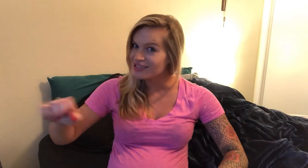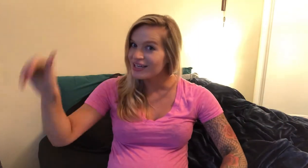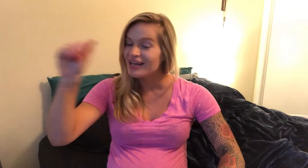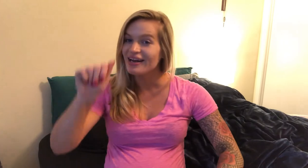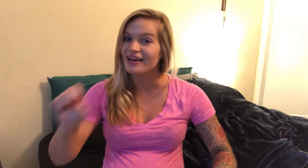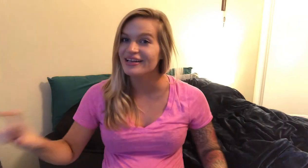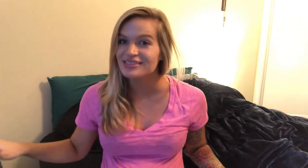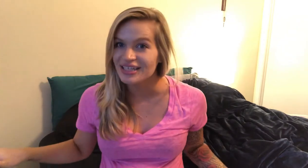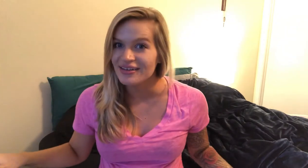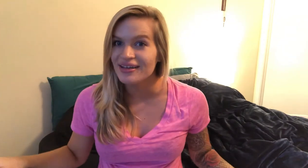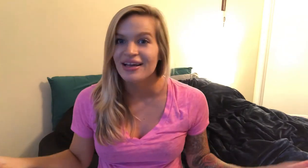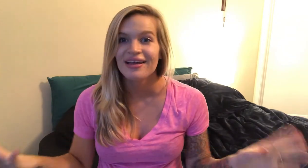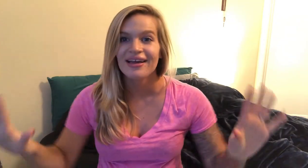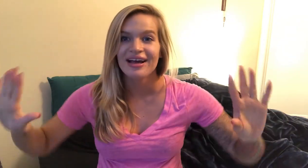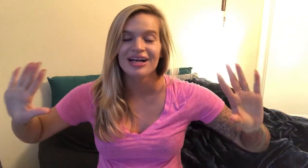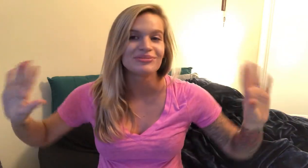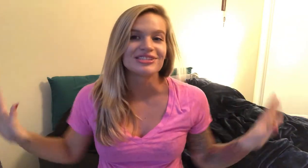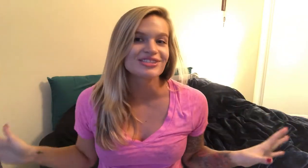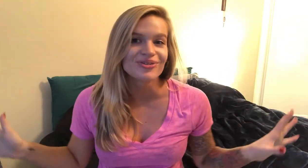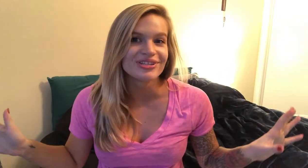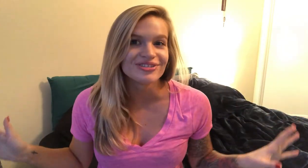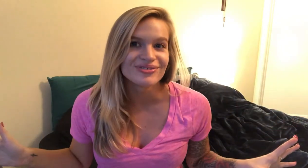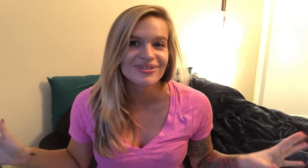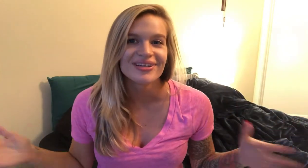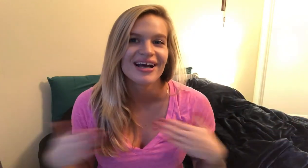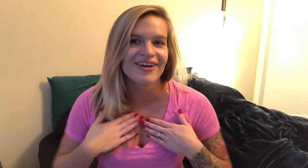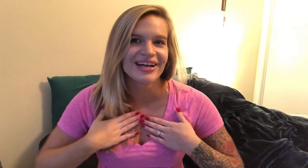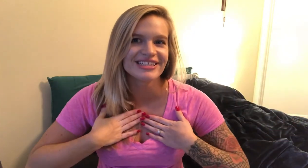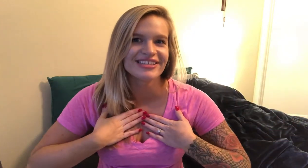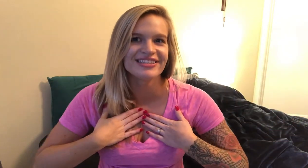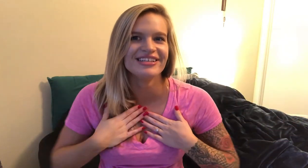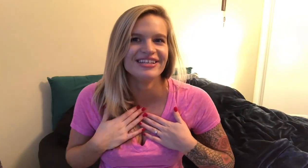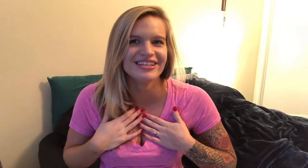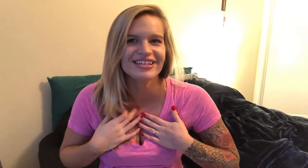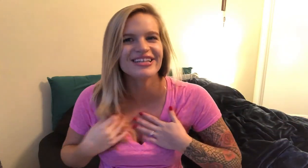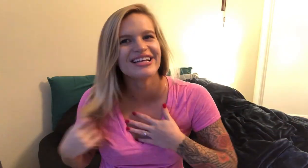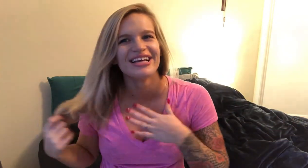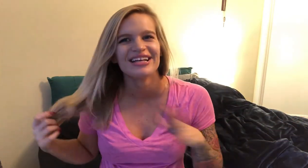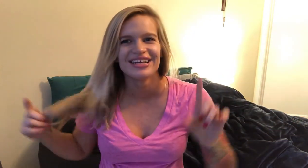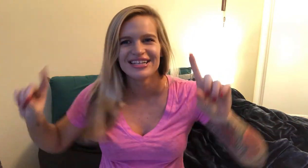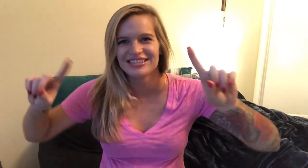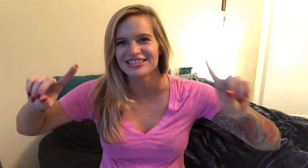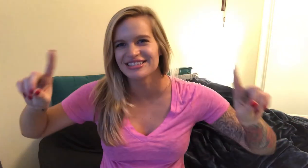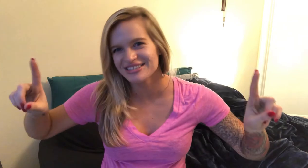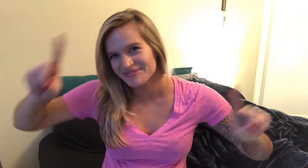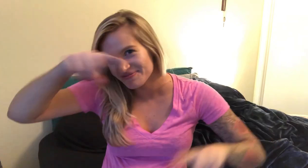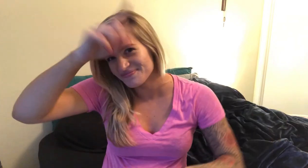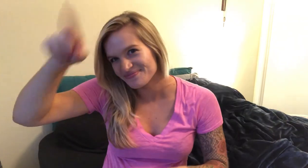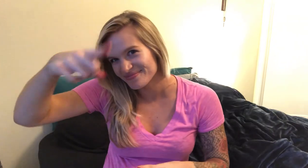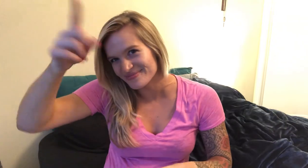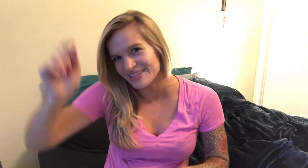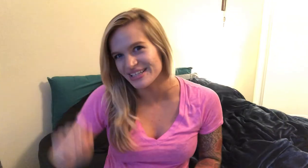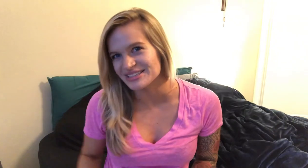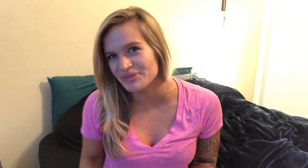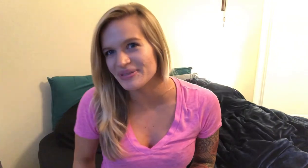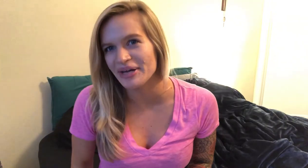not asl i'm just showing you how i did it just heads up yeah